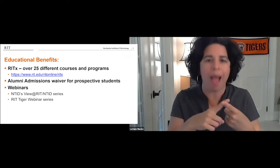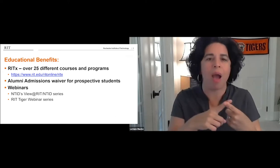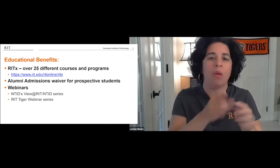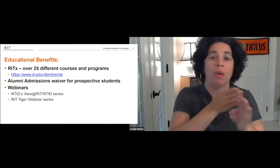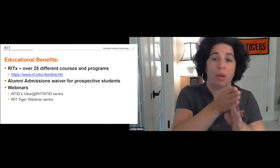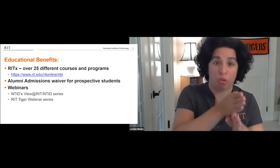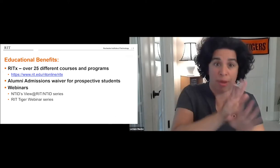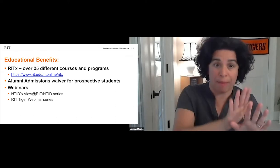slide.